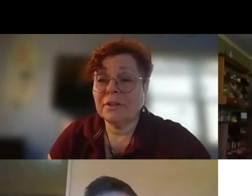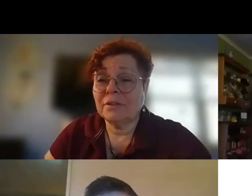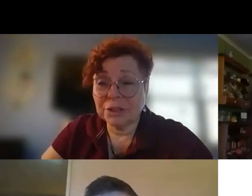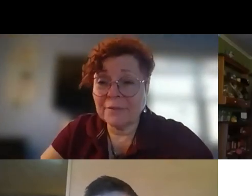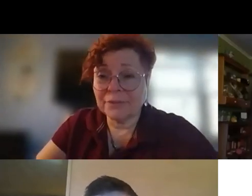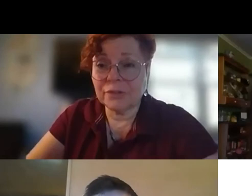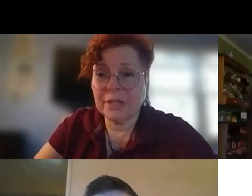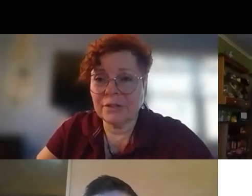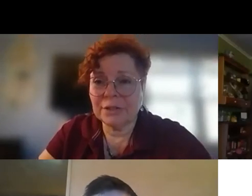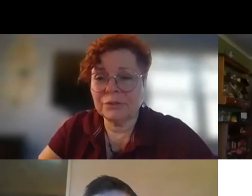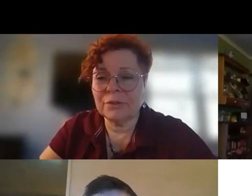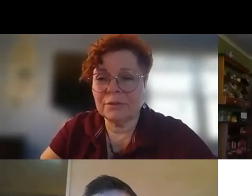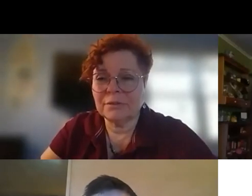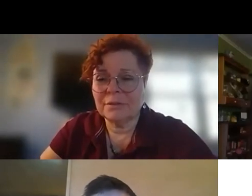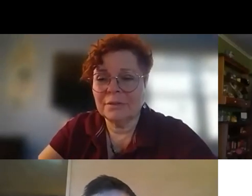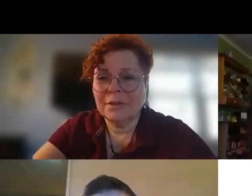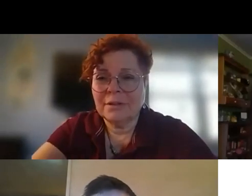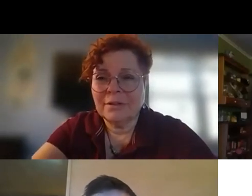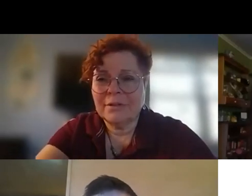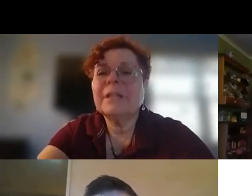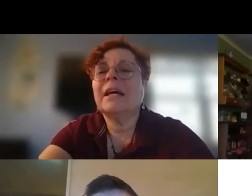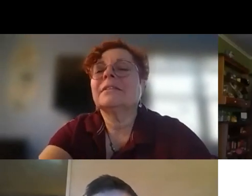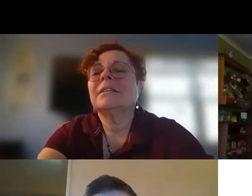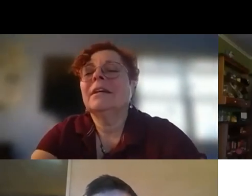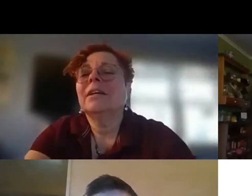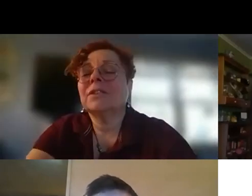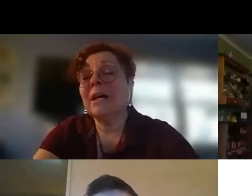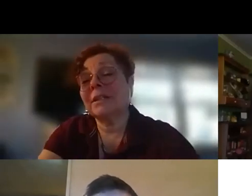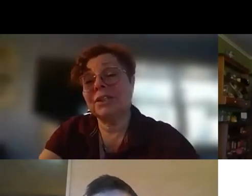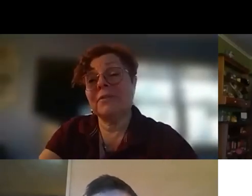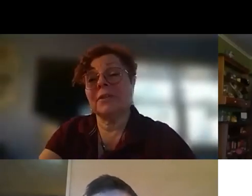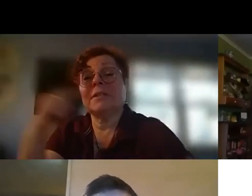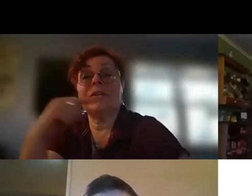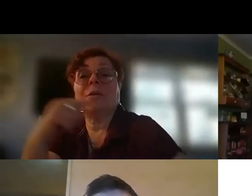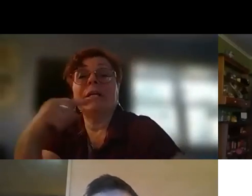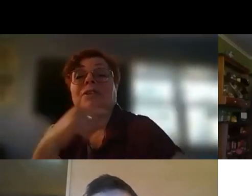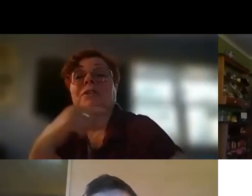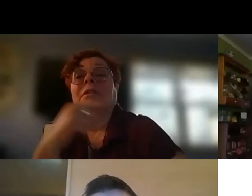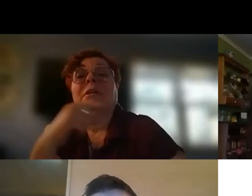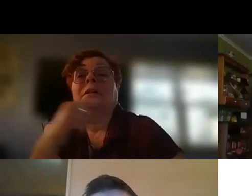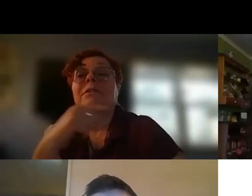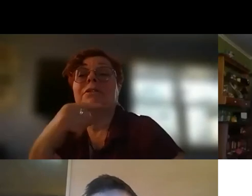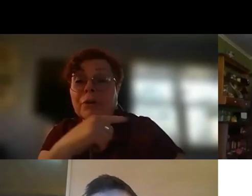Lori Schaefer. is your, your intro. Schaefer. Yes. Yes. Cause Donna Schaefer is at UNH Durham.